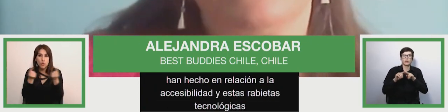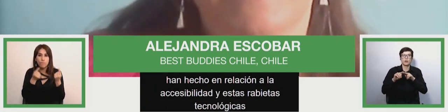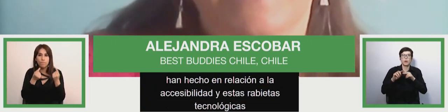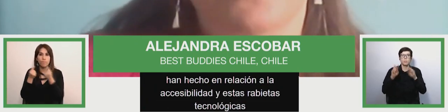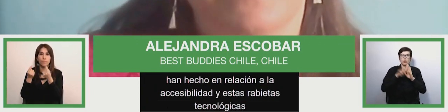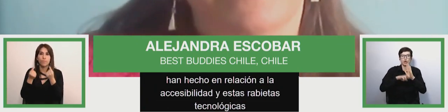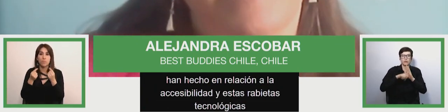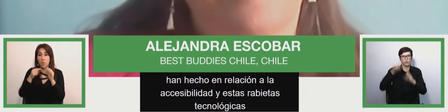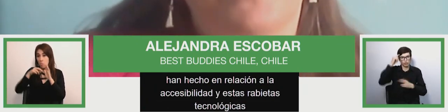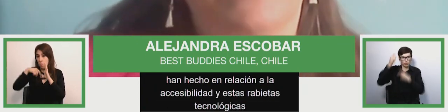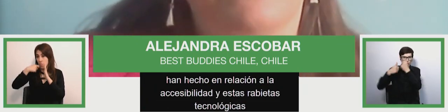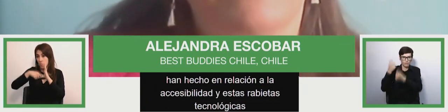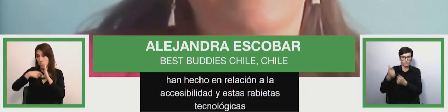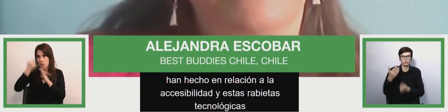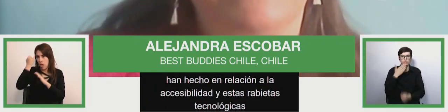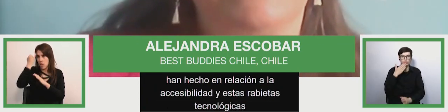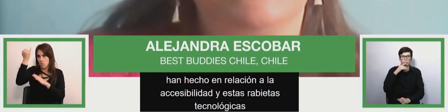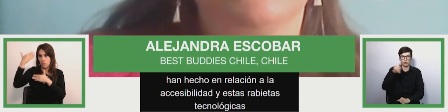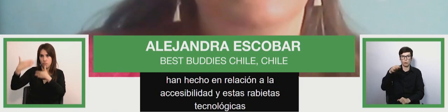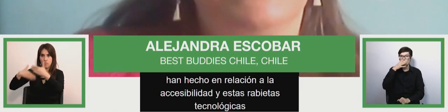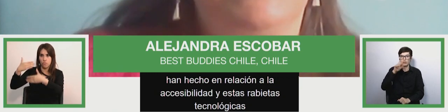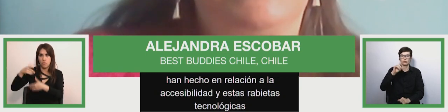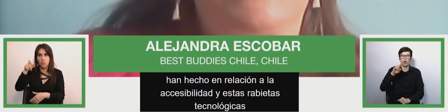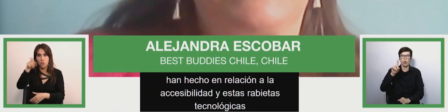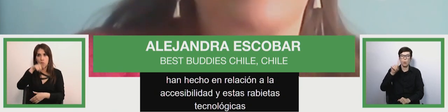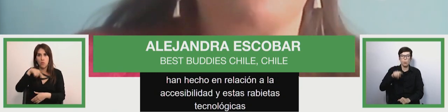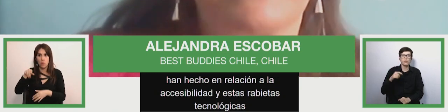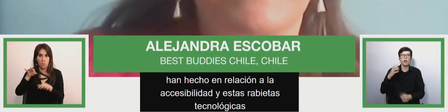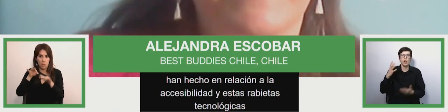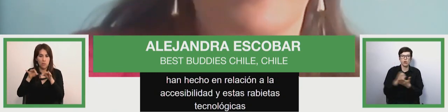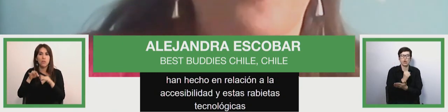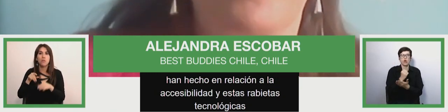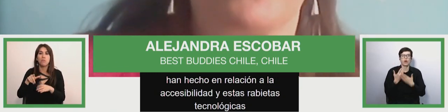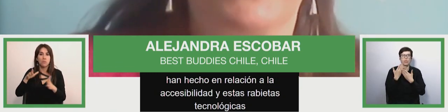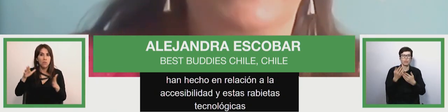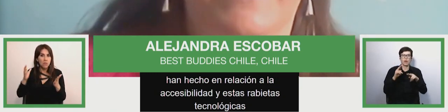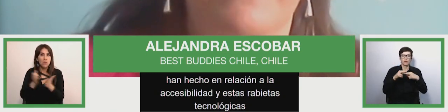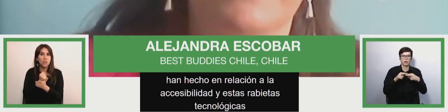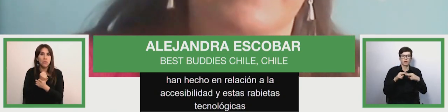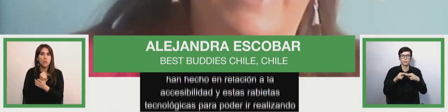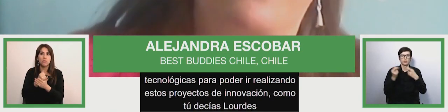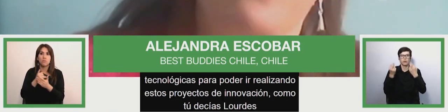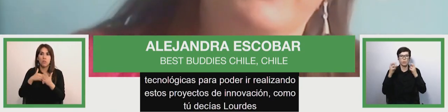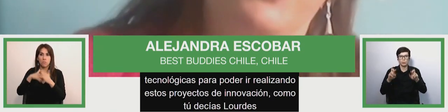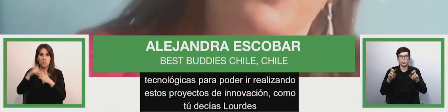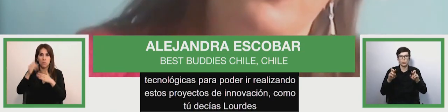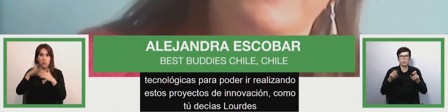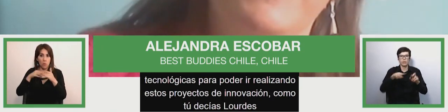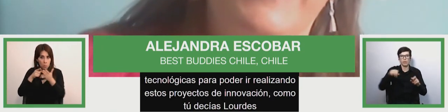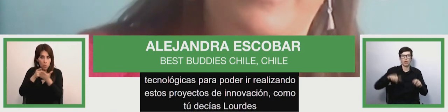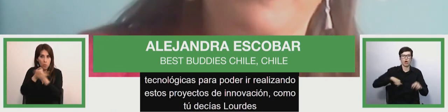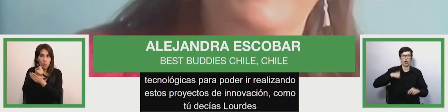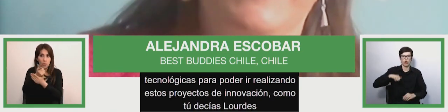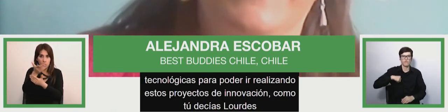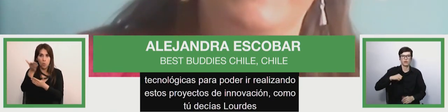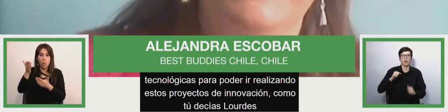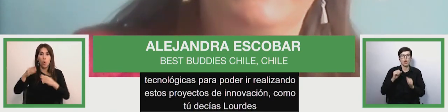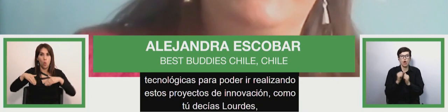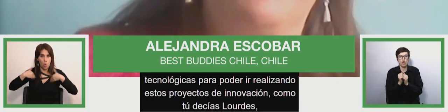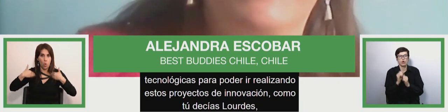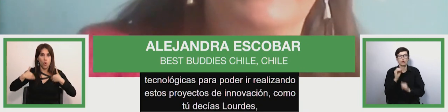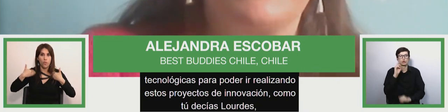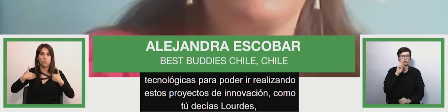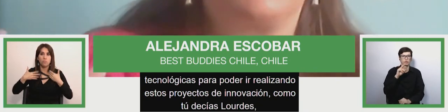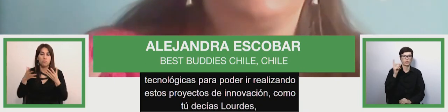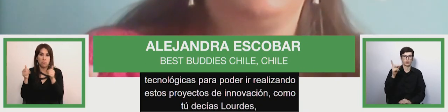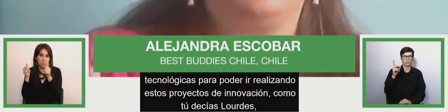done regarding access and all these technological tools in order to be able to be this innovative